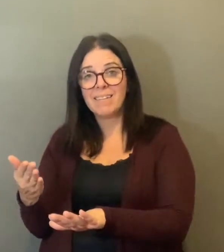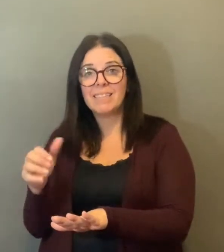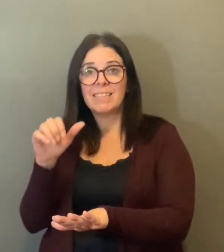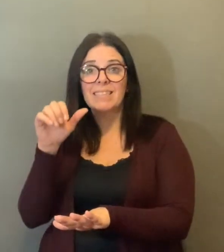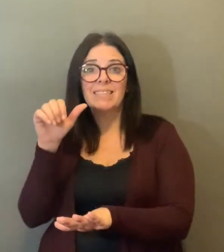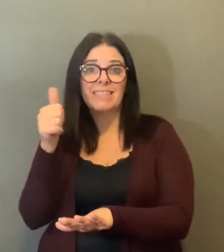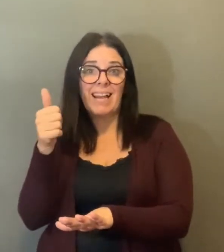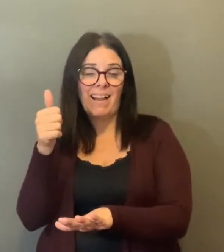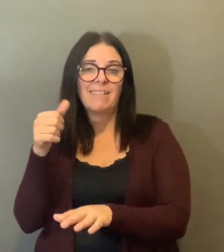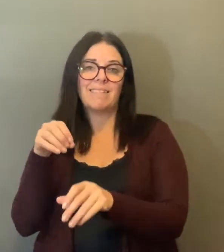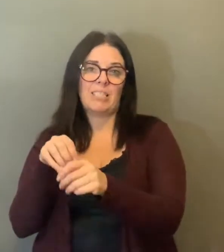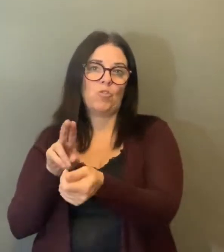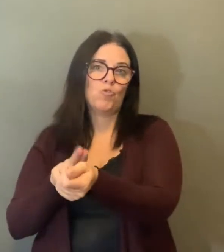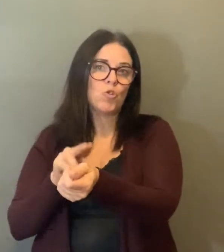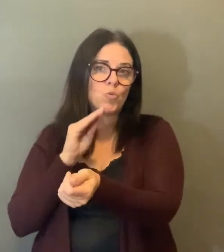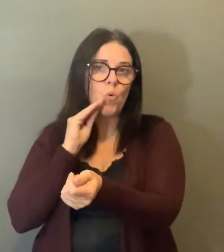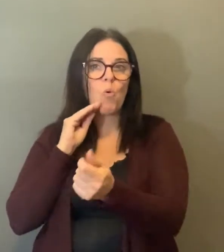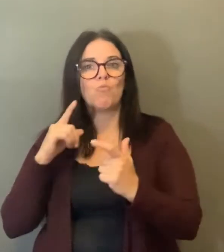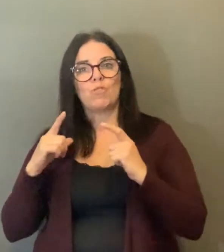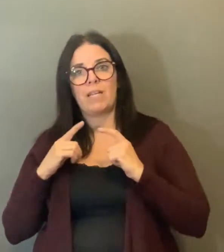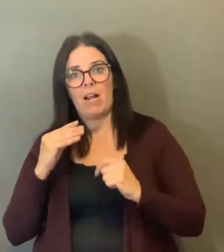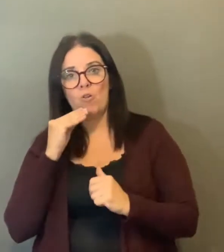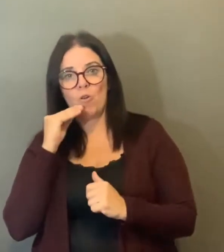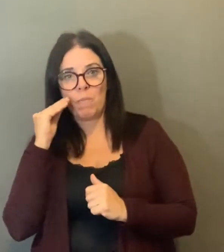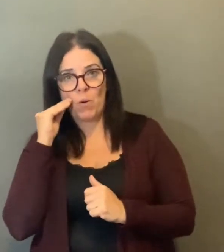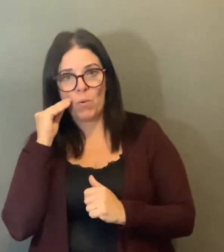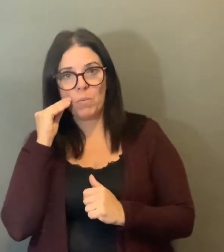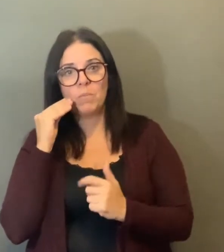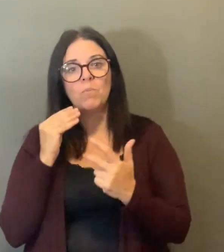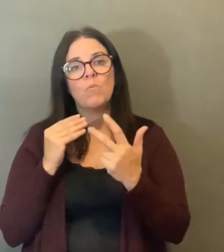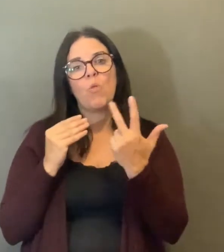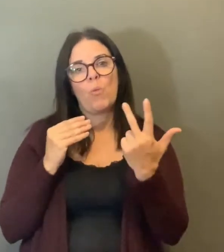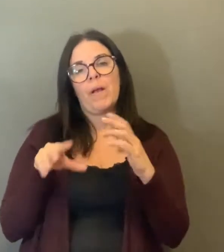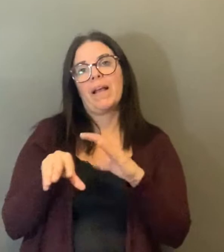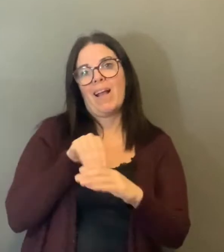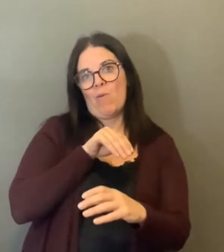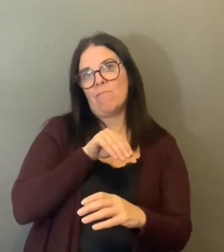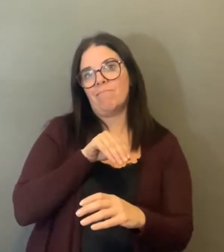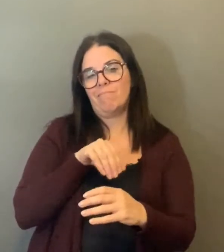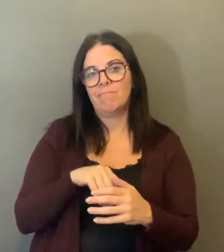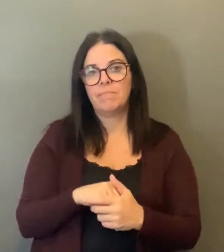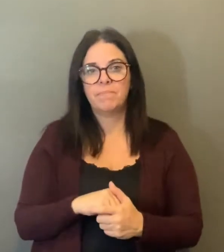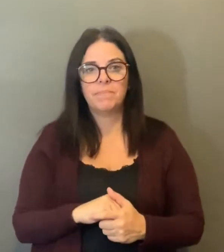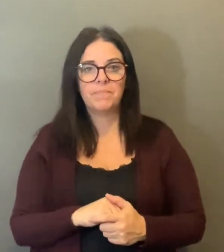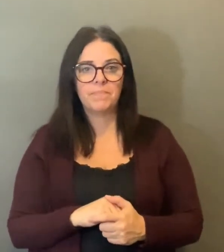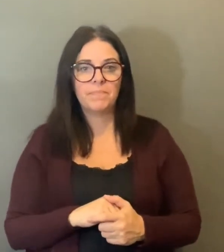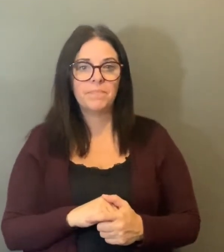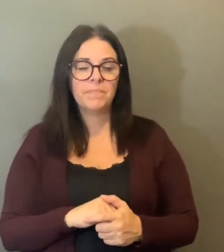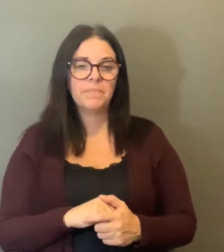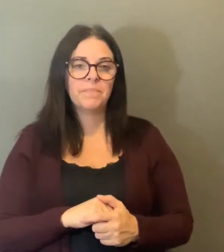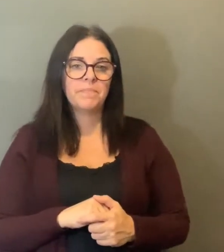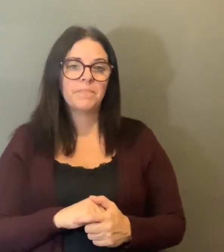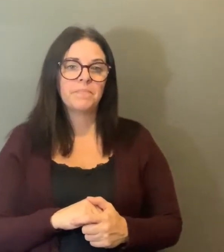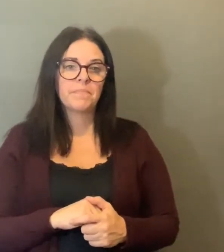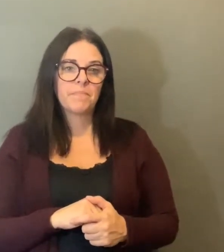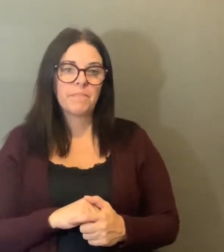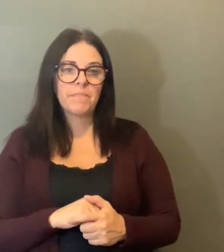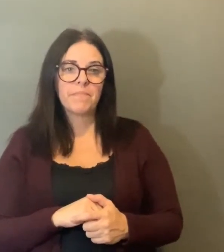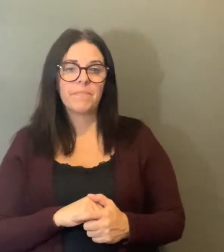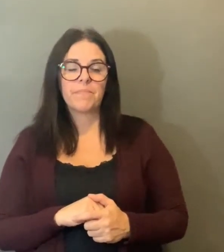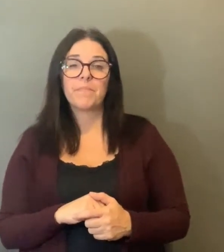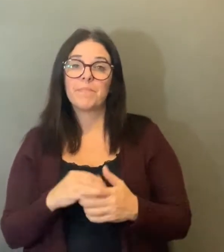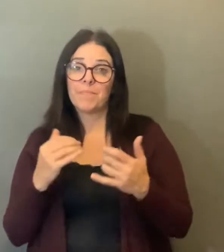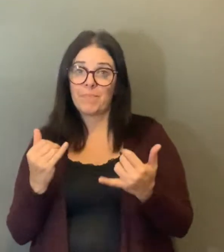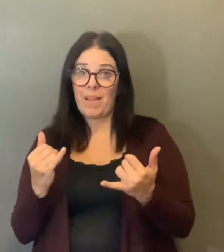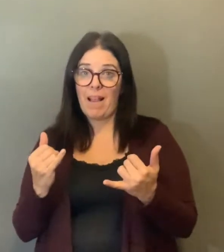-19 outbreaks. We would like to sincerely thank EMS for their support this past weekend in assisting two of our